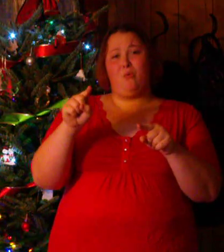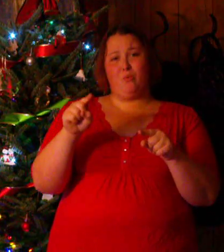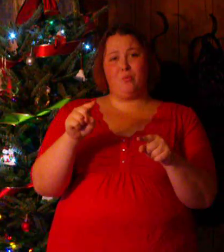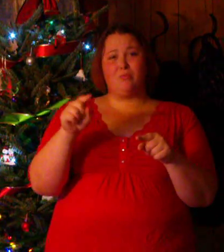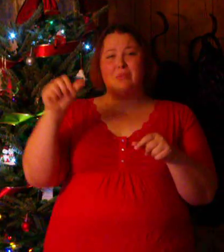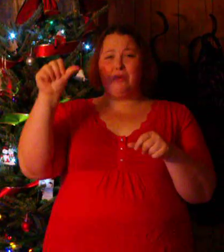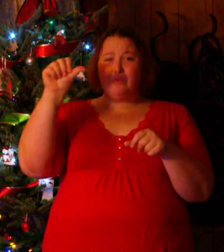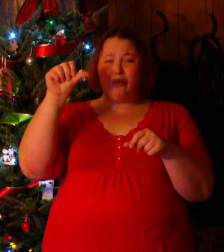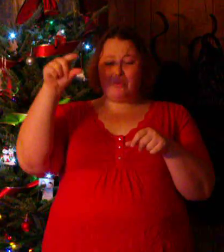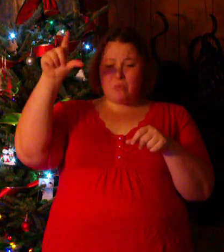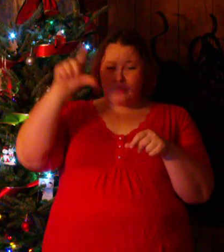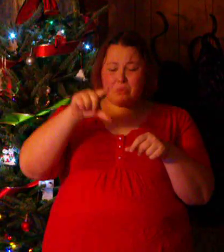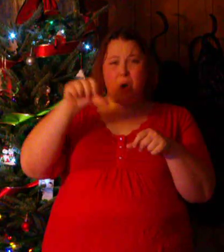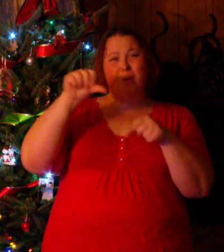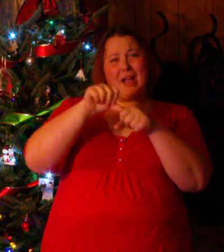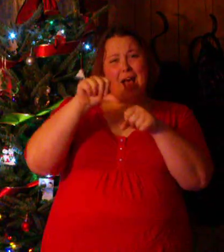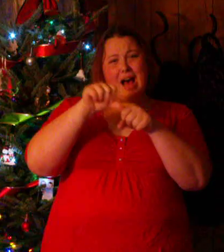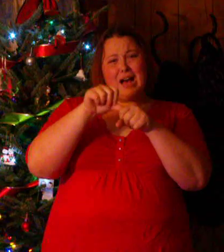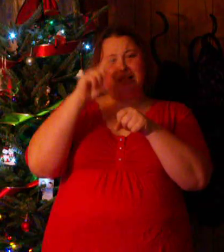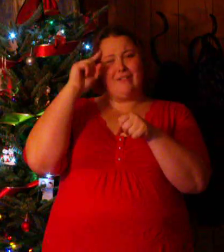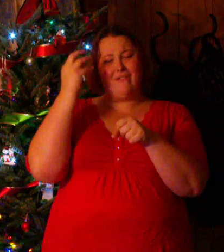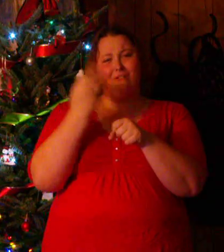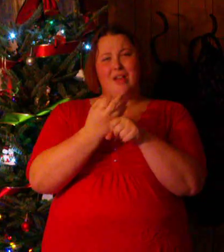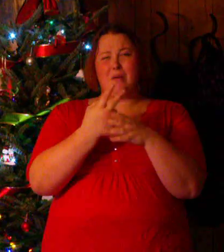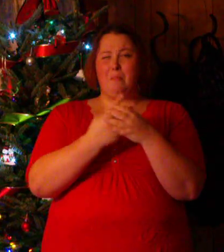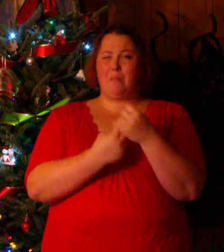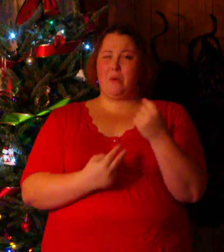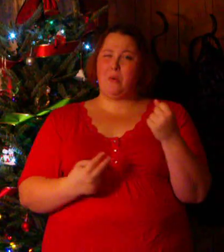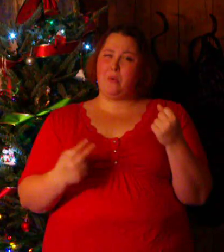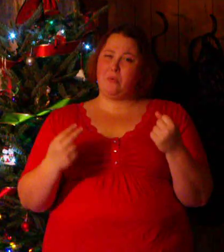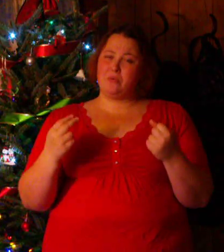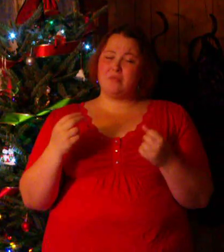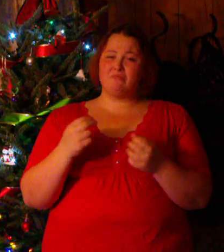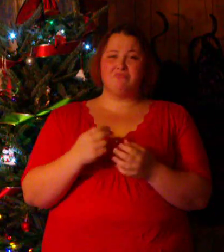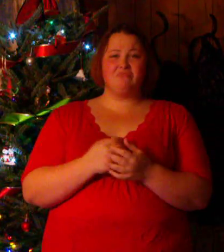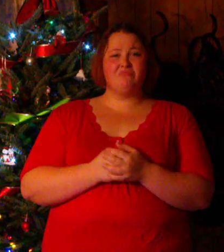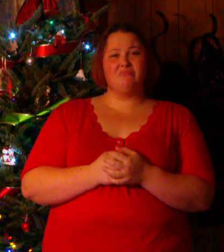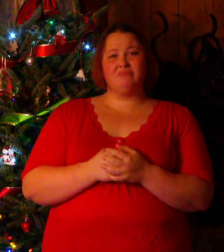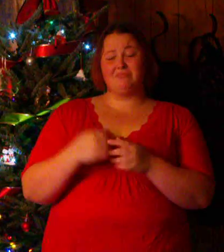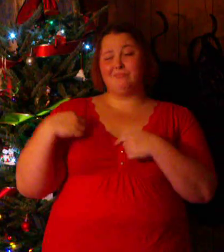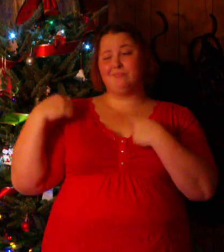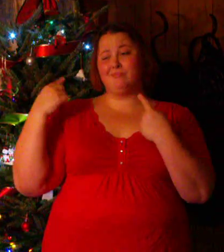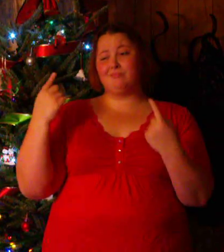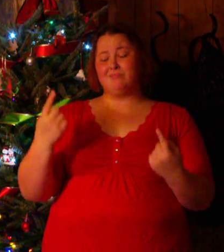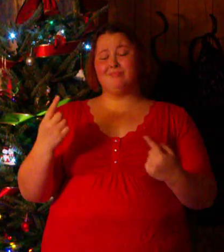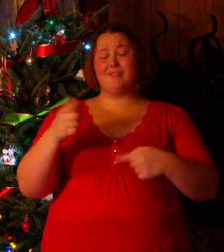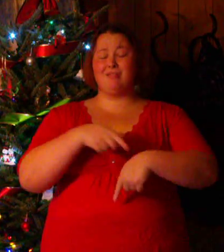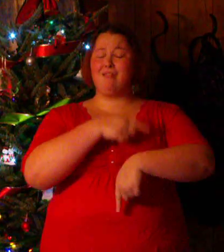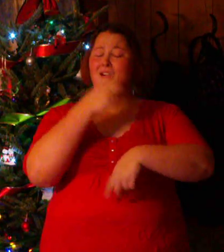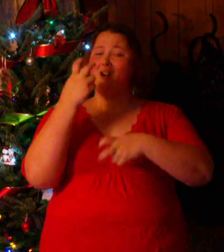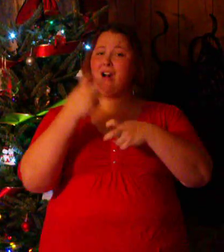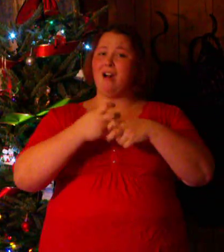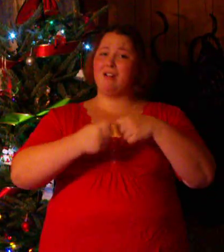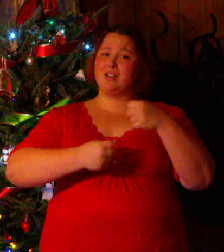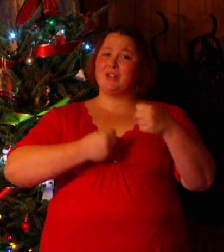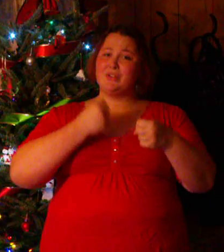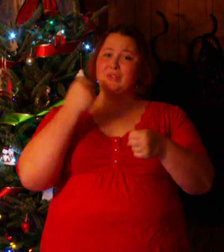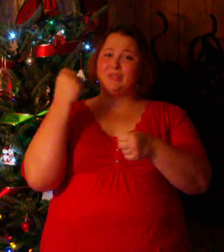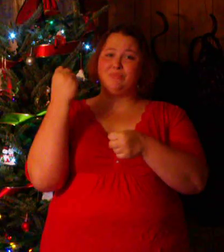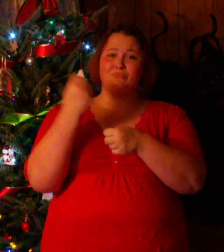low on faith in gasoline It'd been a long, hard year She had a lot on